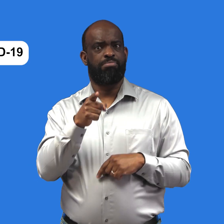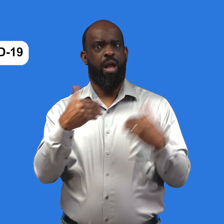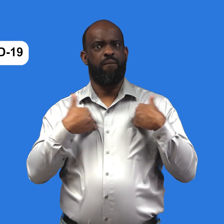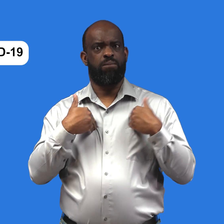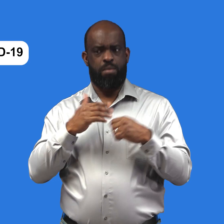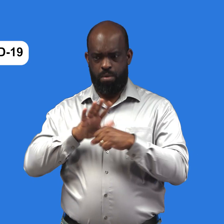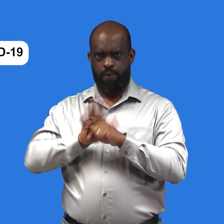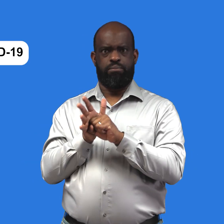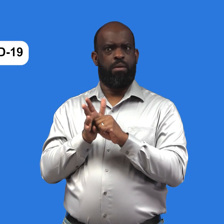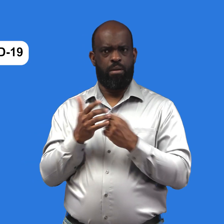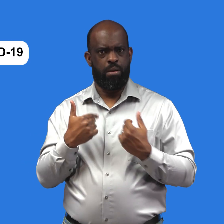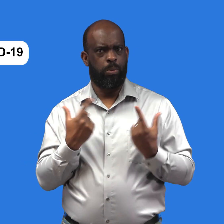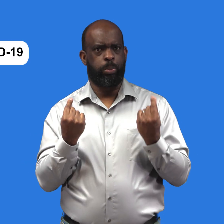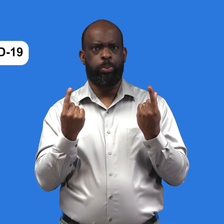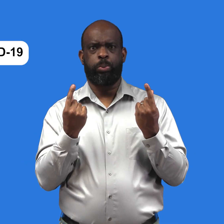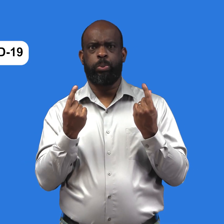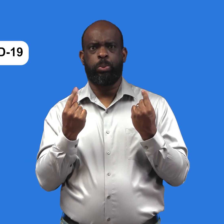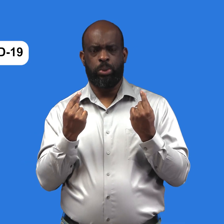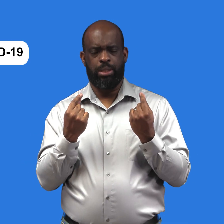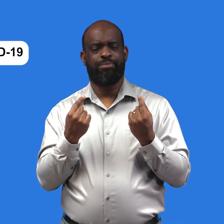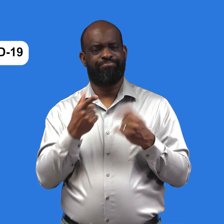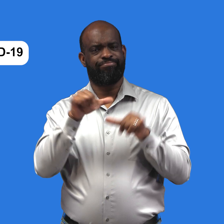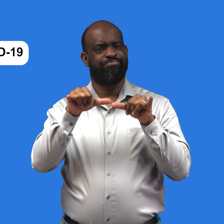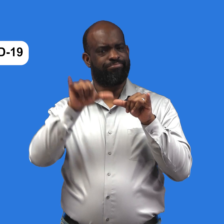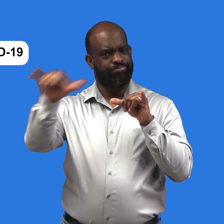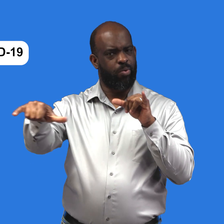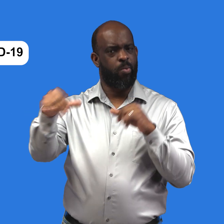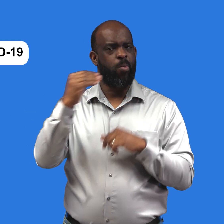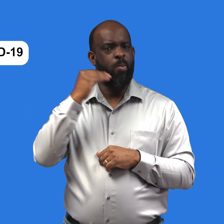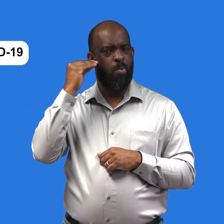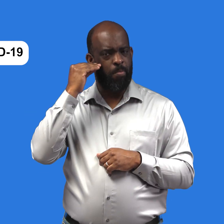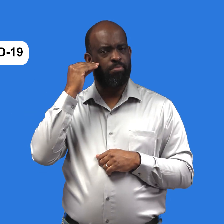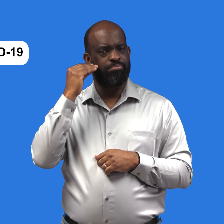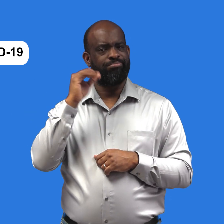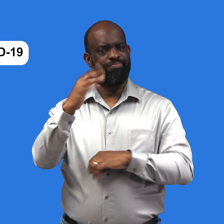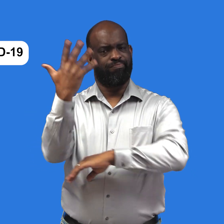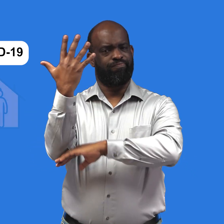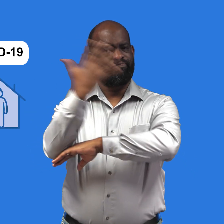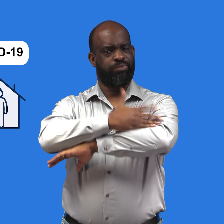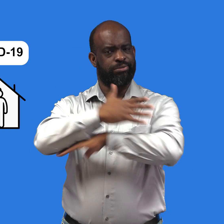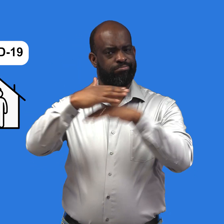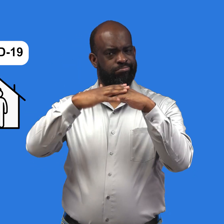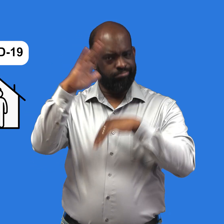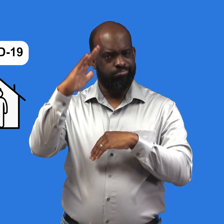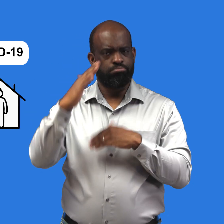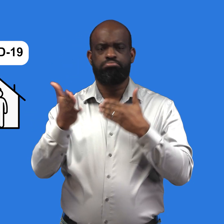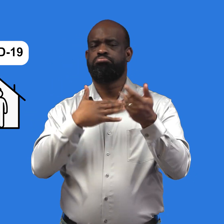Finally, here's what to do if you have COVID-19. Stay at home